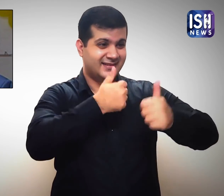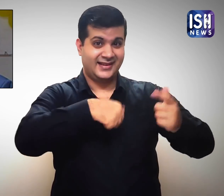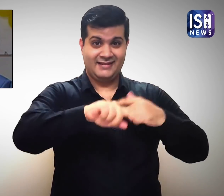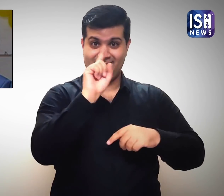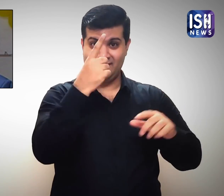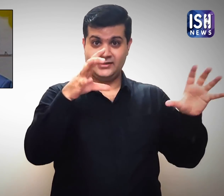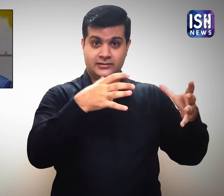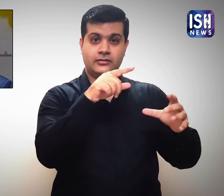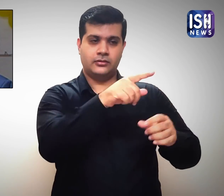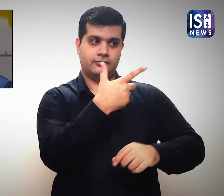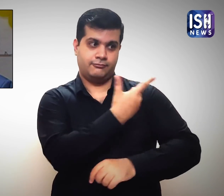of human trials,